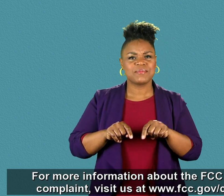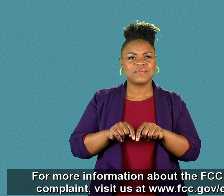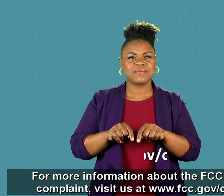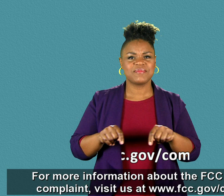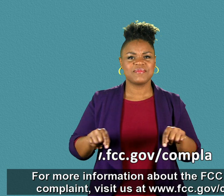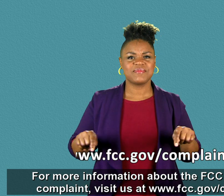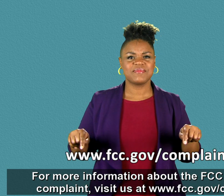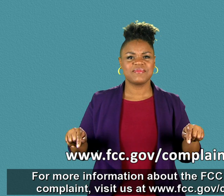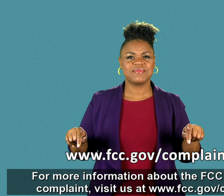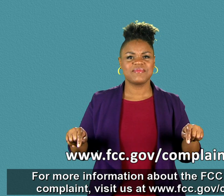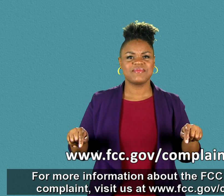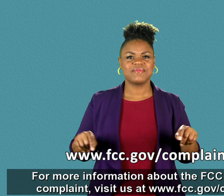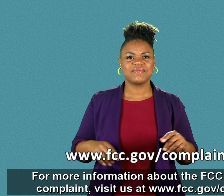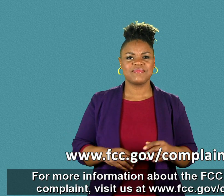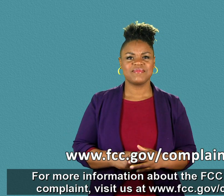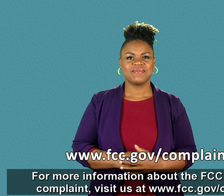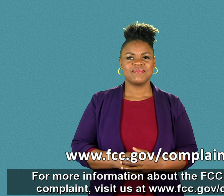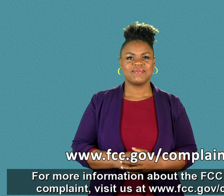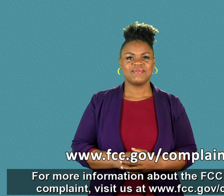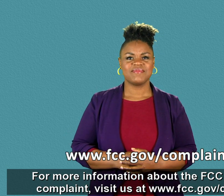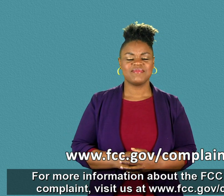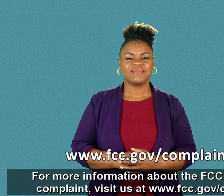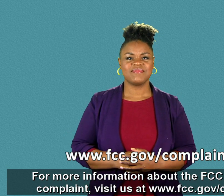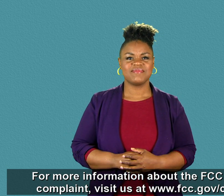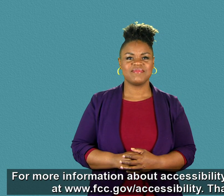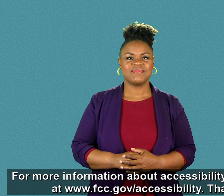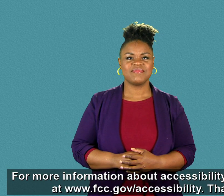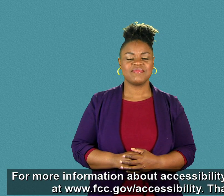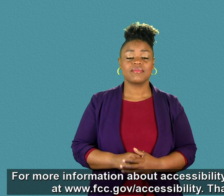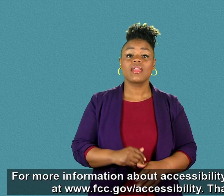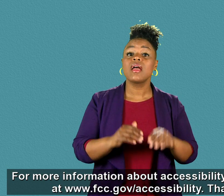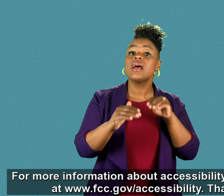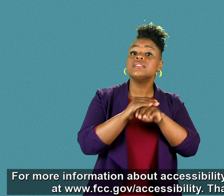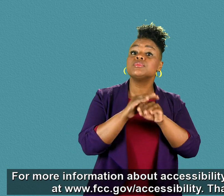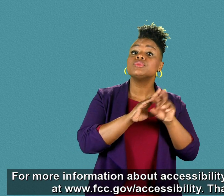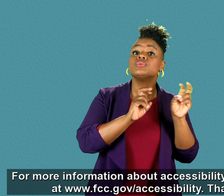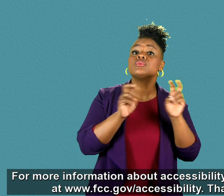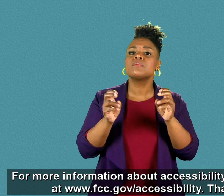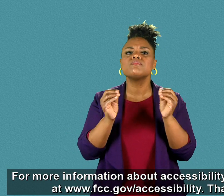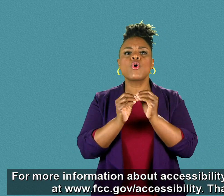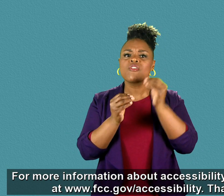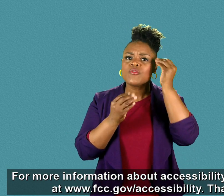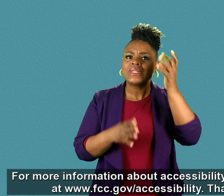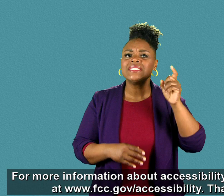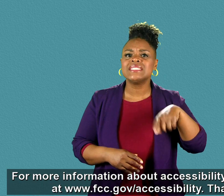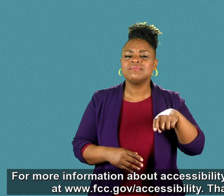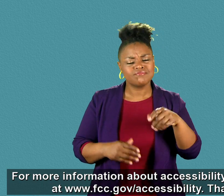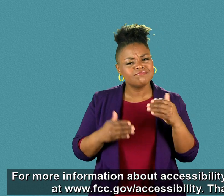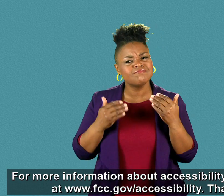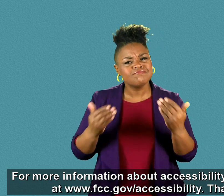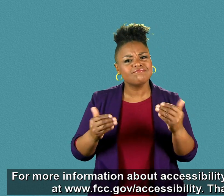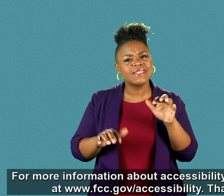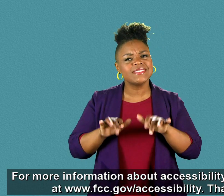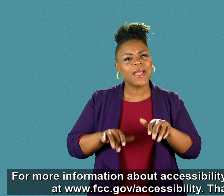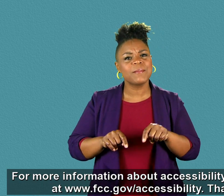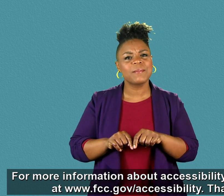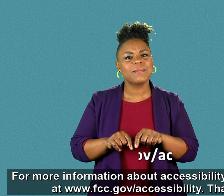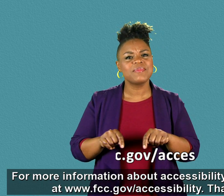.fcc.gov slash complaints. For more information about accessibility issues, visit us at www